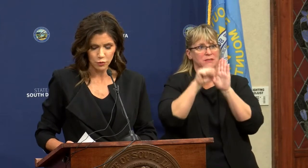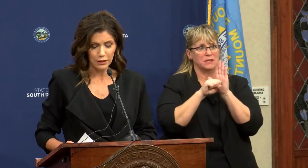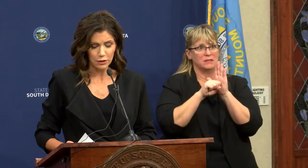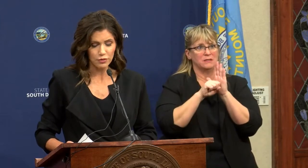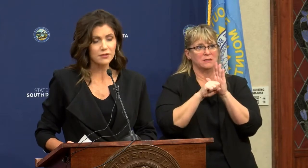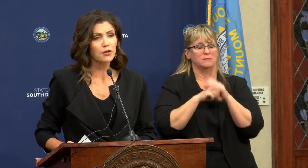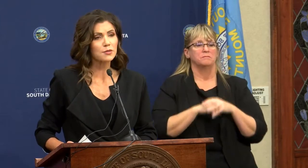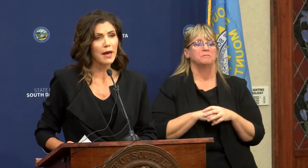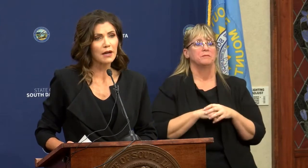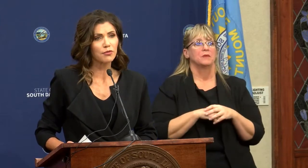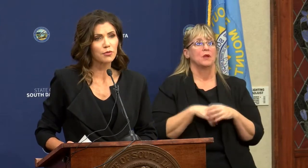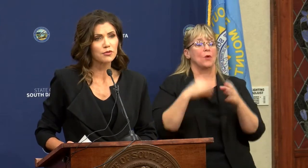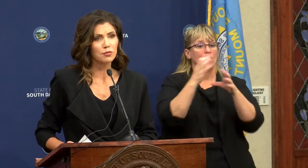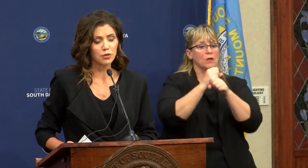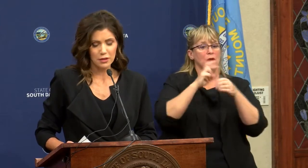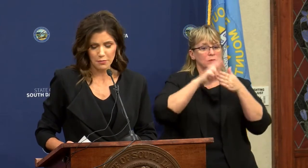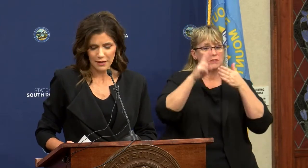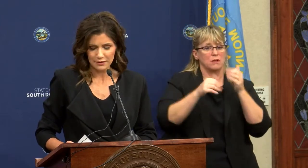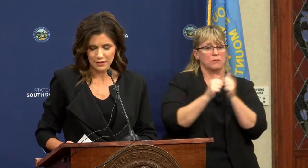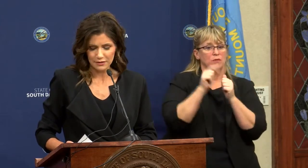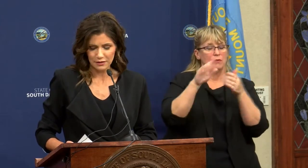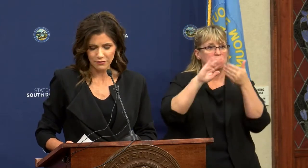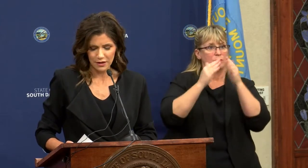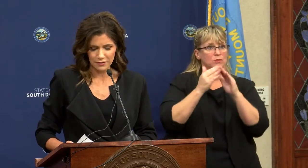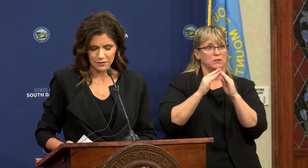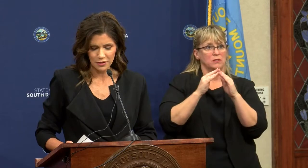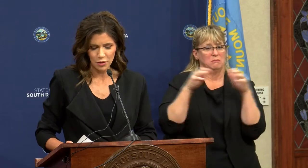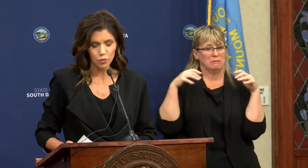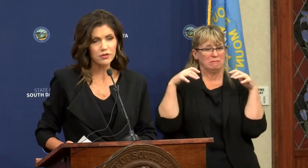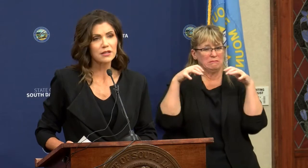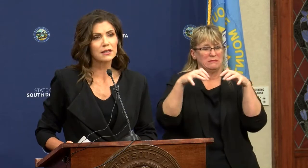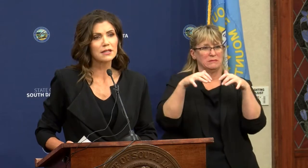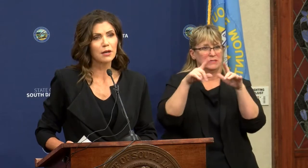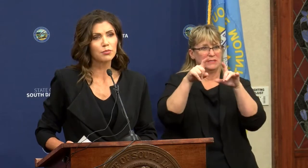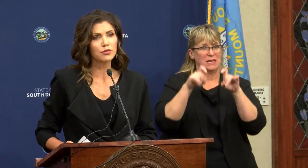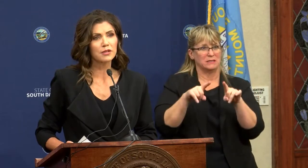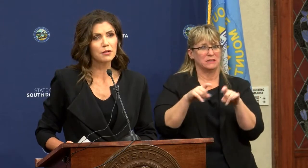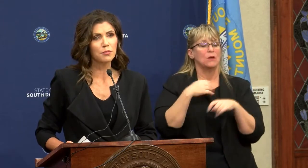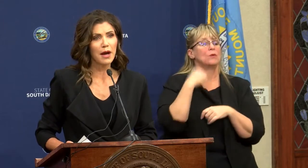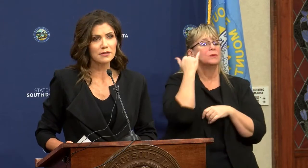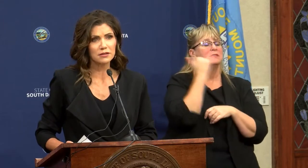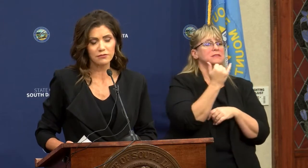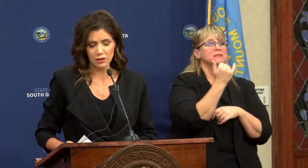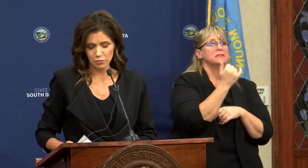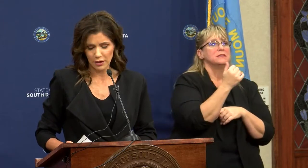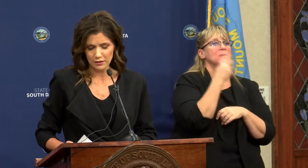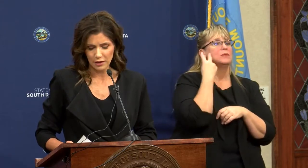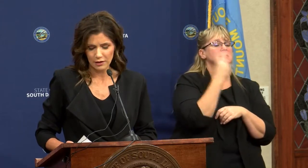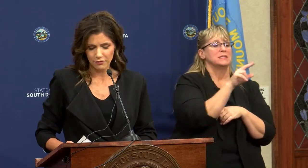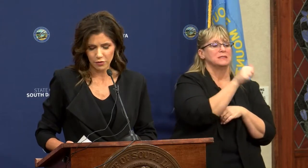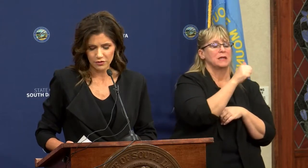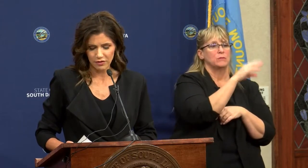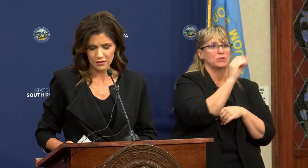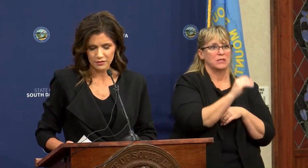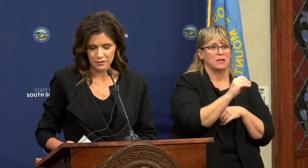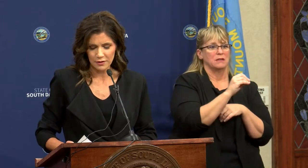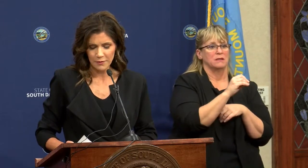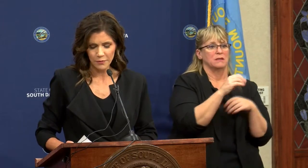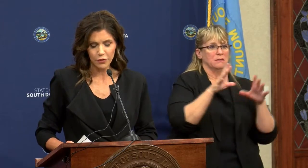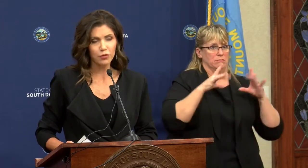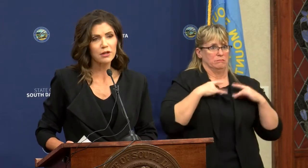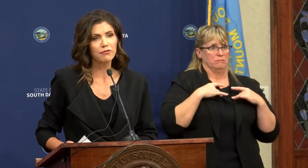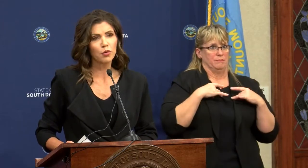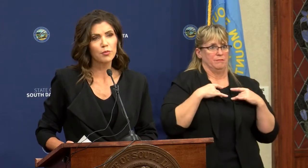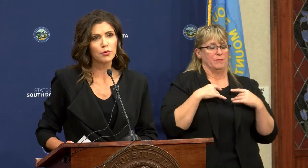As we're getting results back from those community mass testing events, we're seeing a 10% positivity rate out of those events.